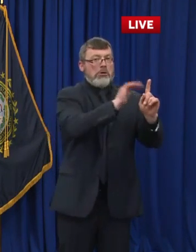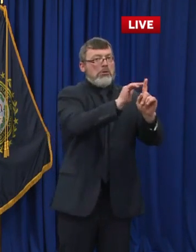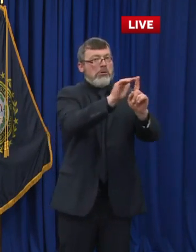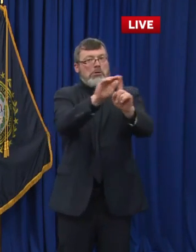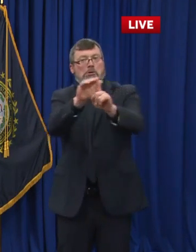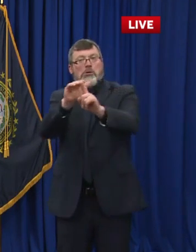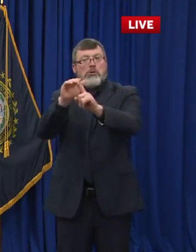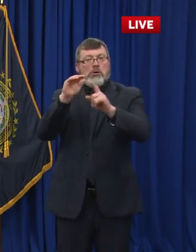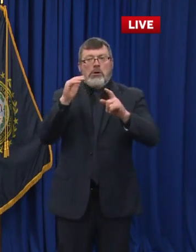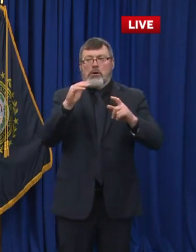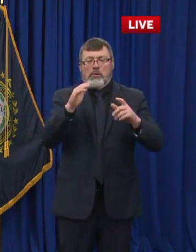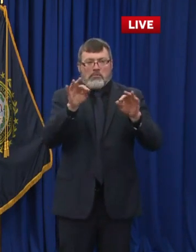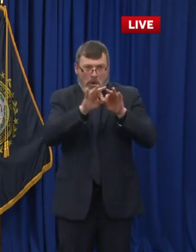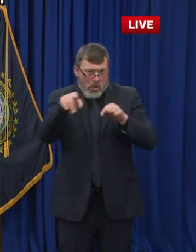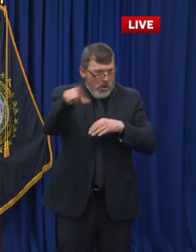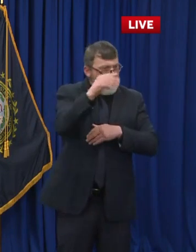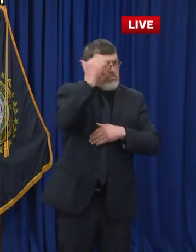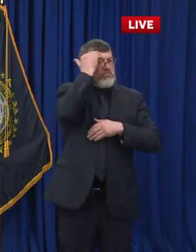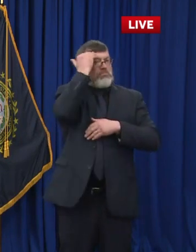Daly for a vaccine update. Thank you.